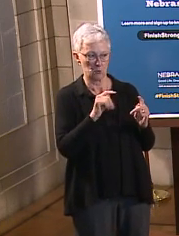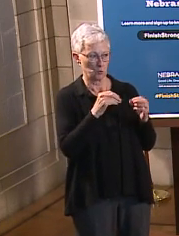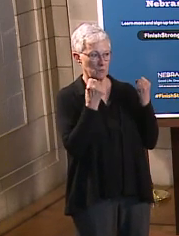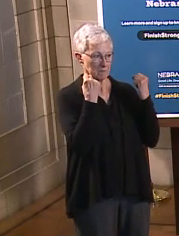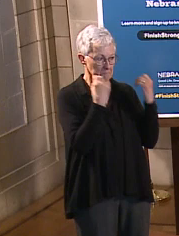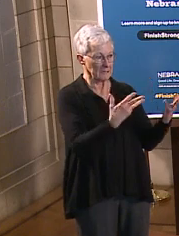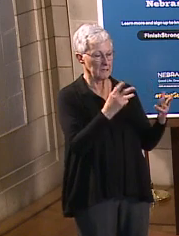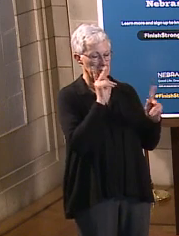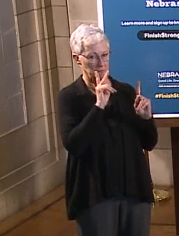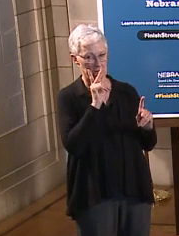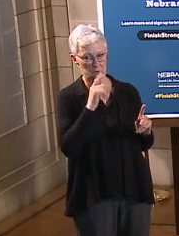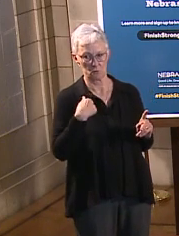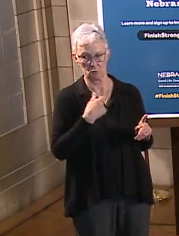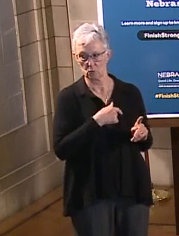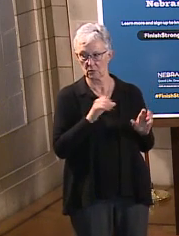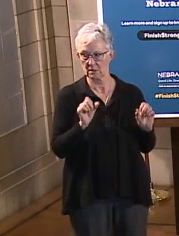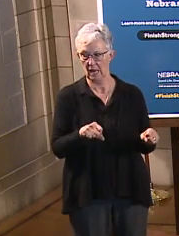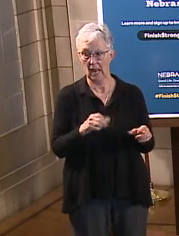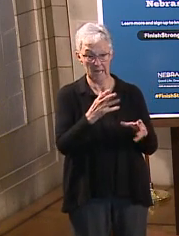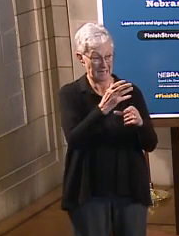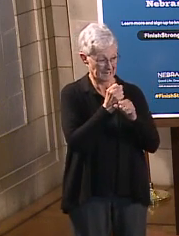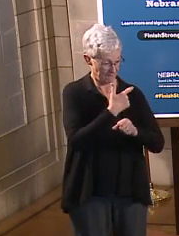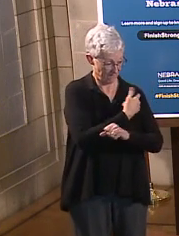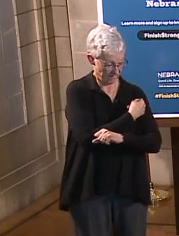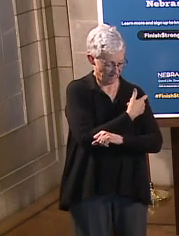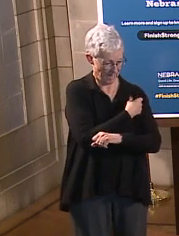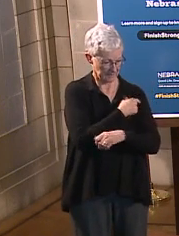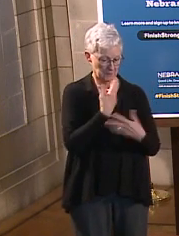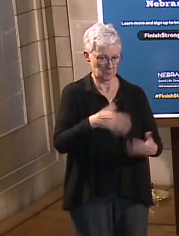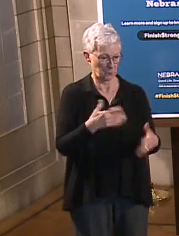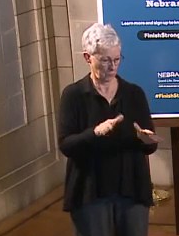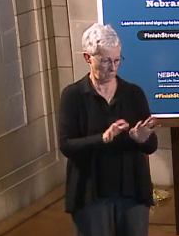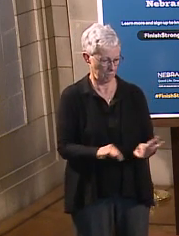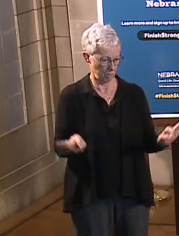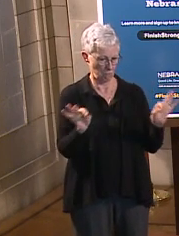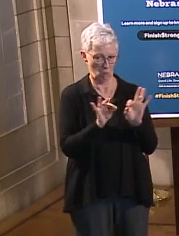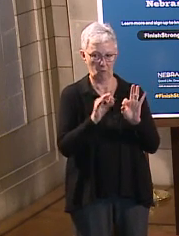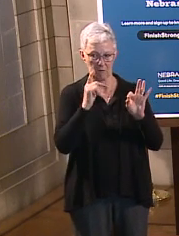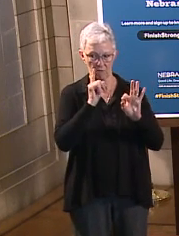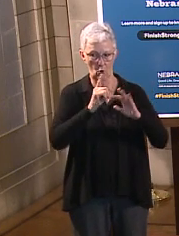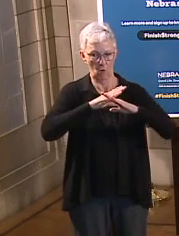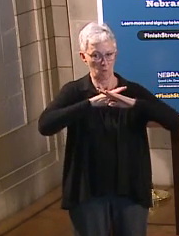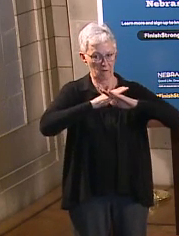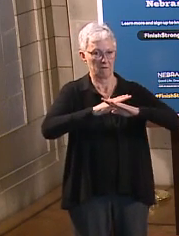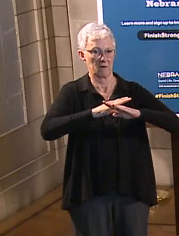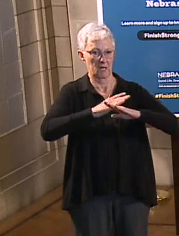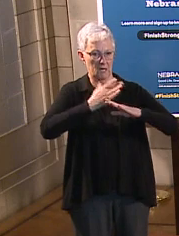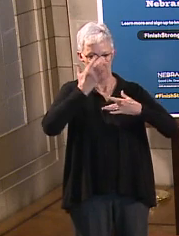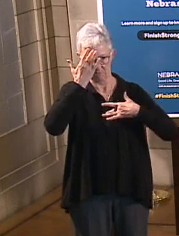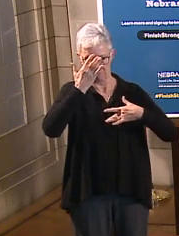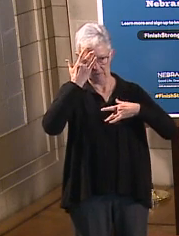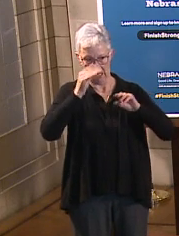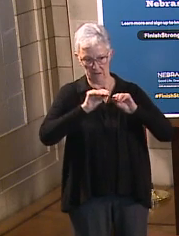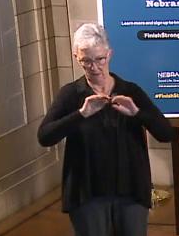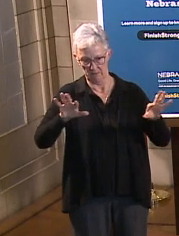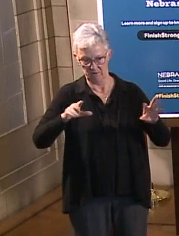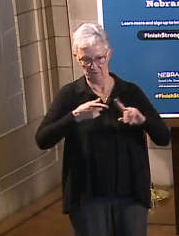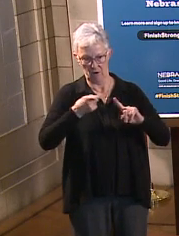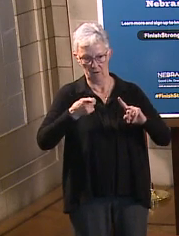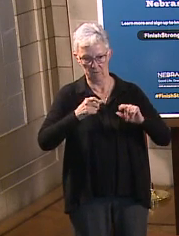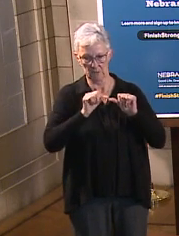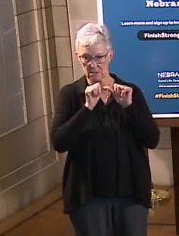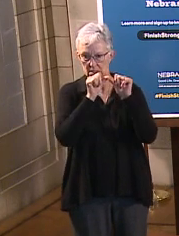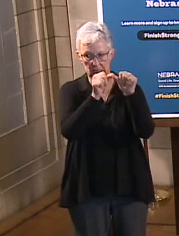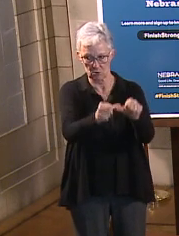our way through this pandemic. Once we have enough people who have the vaccine and have developed antibodies so that the virus can't